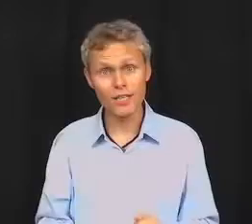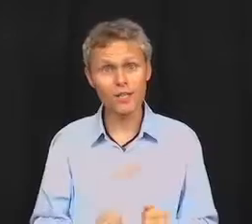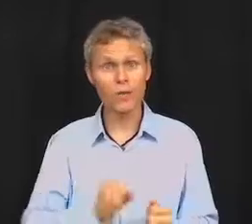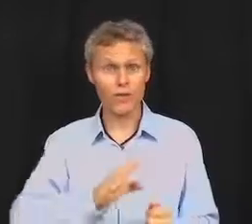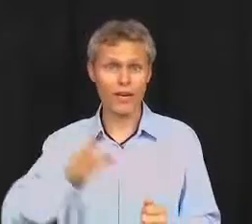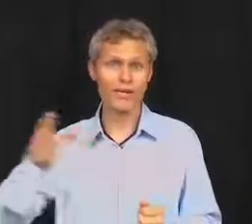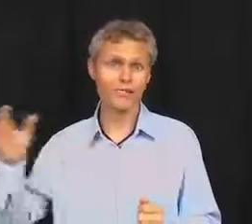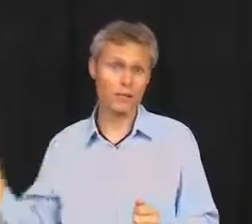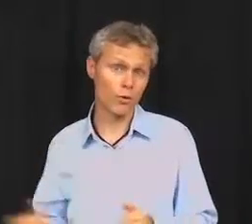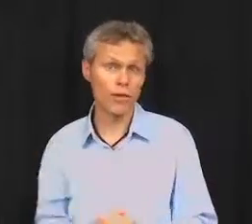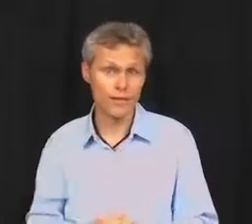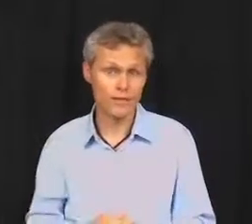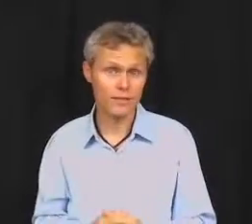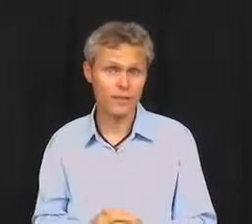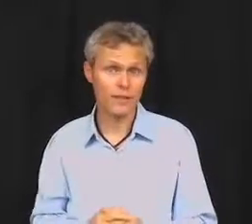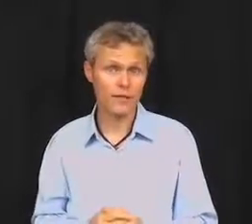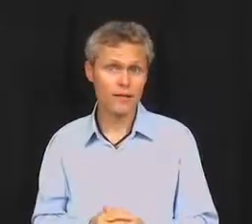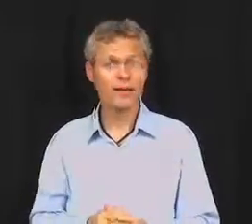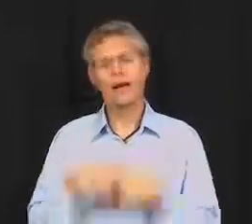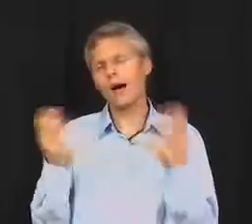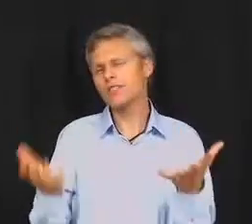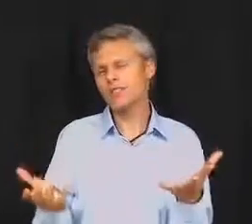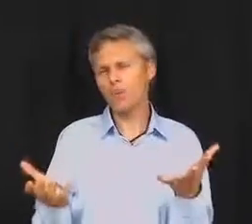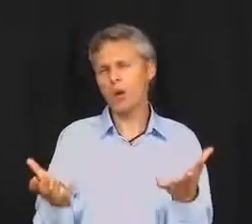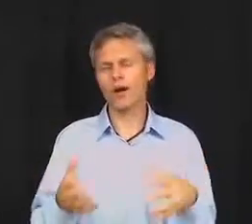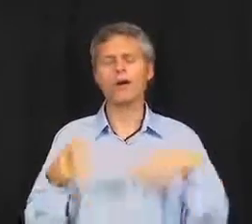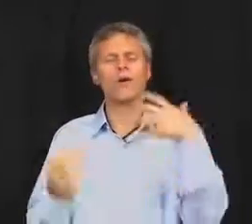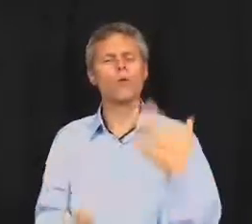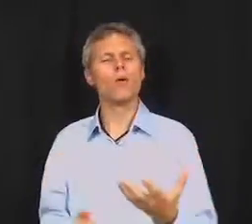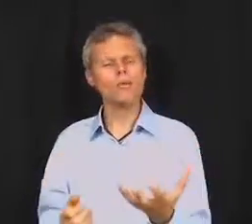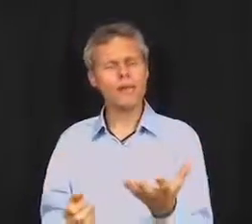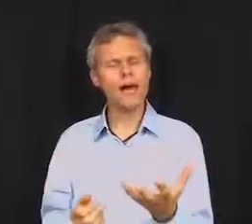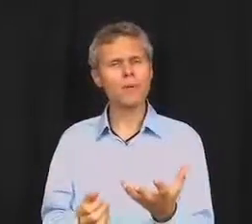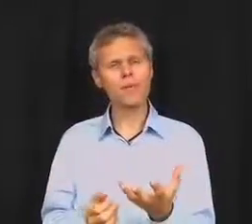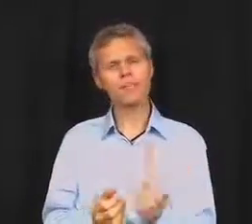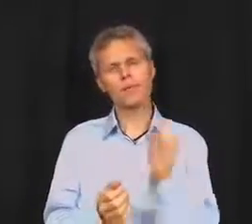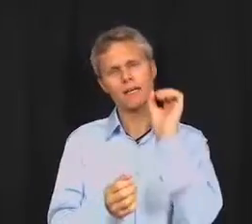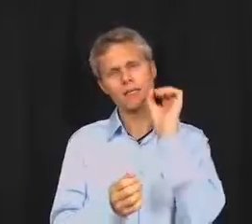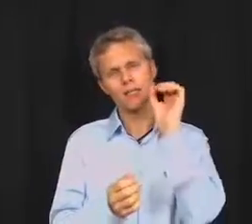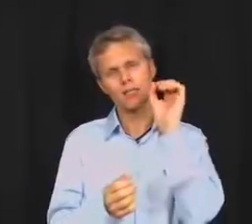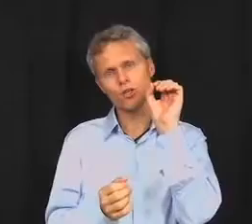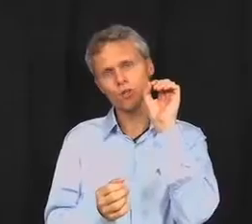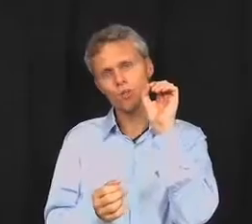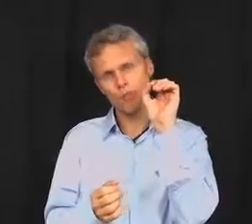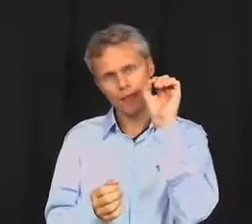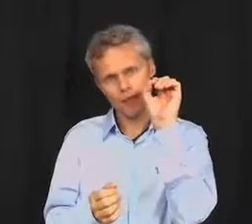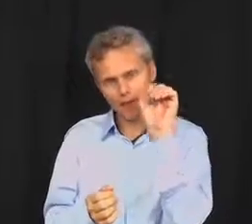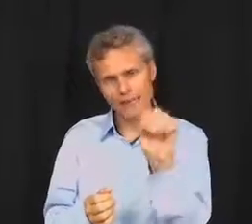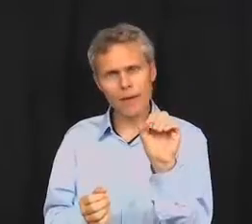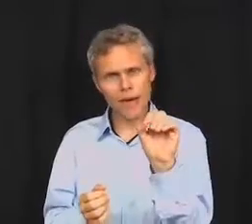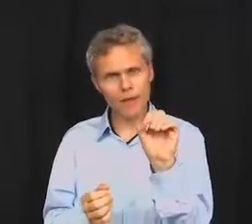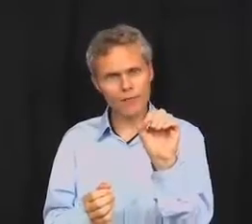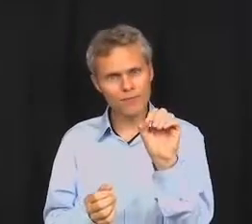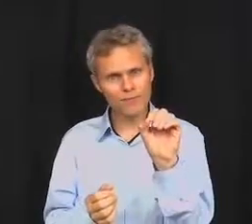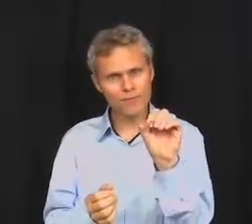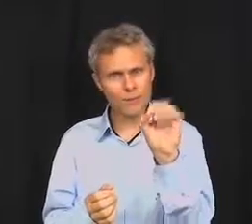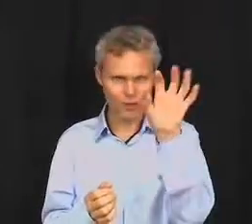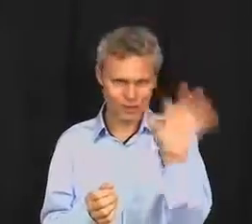teach you over the next several weeks. Now, how is this going to work? Well, what's going to happen is I'm going to send you an email with the